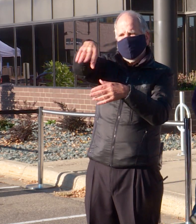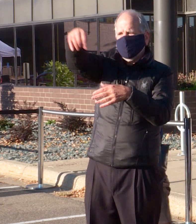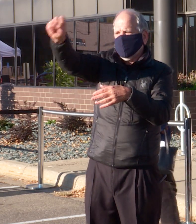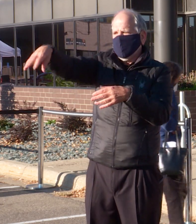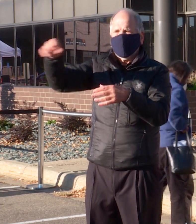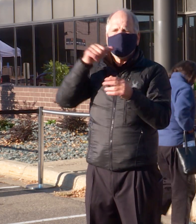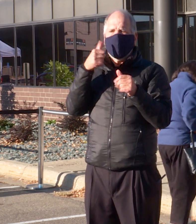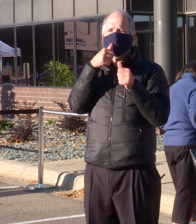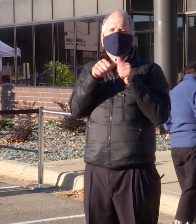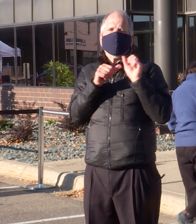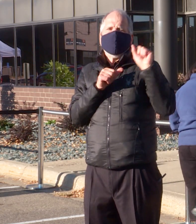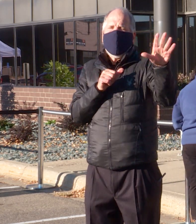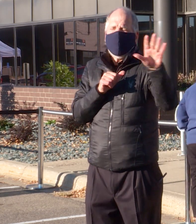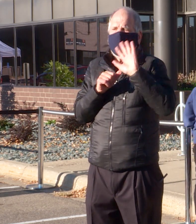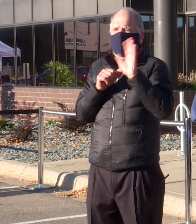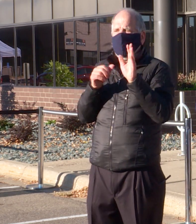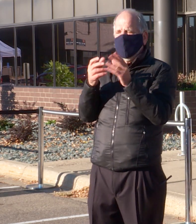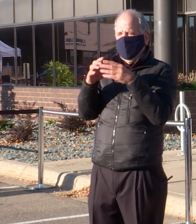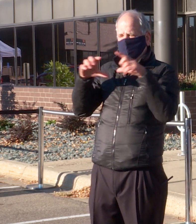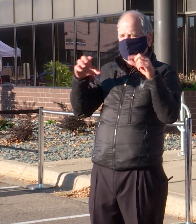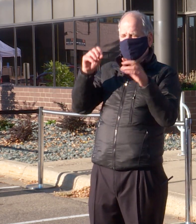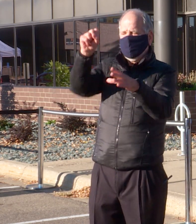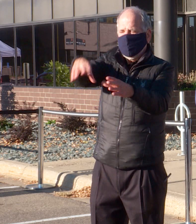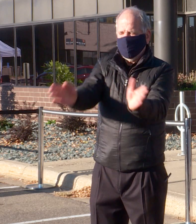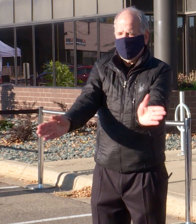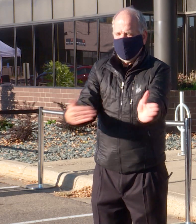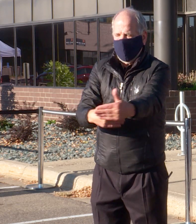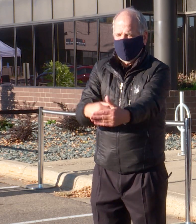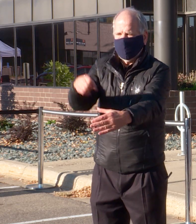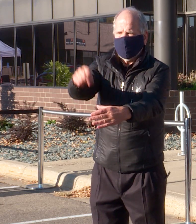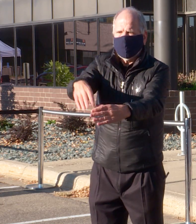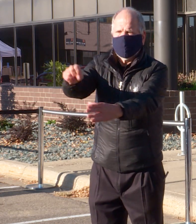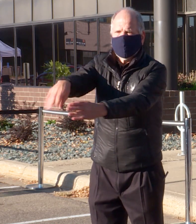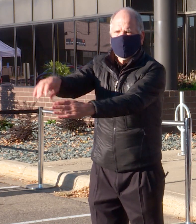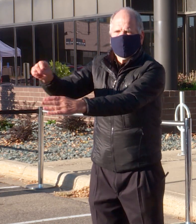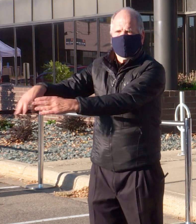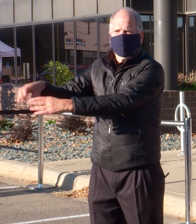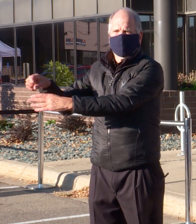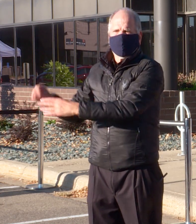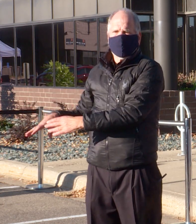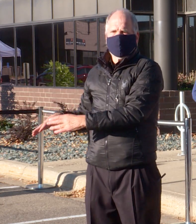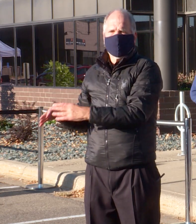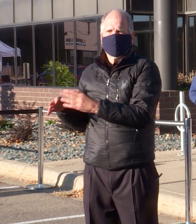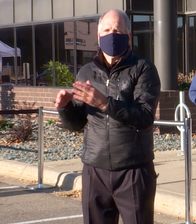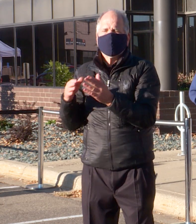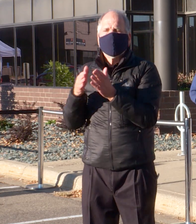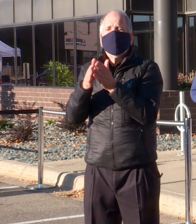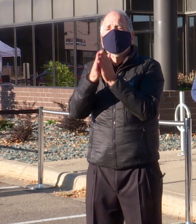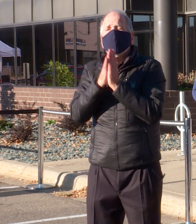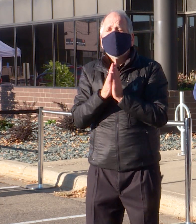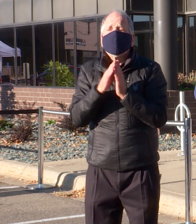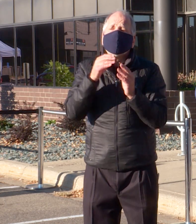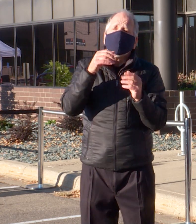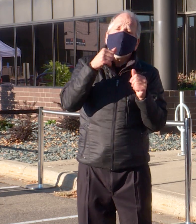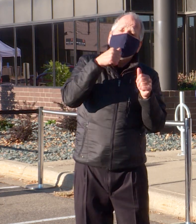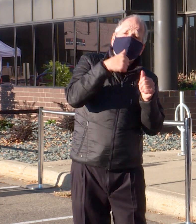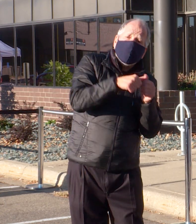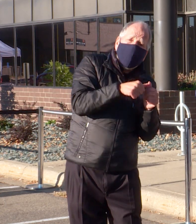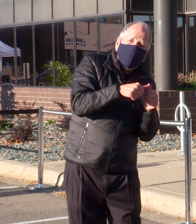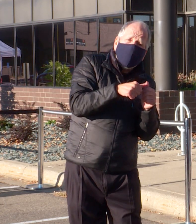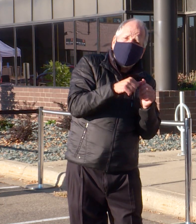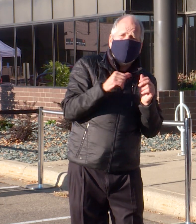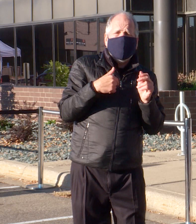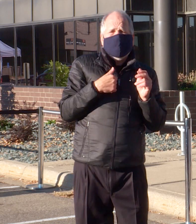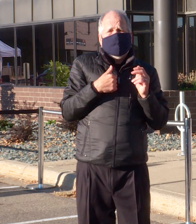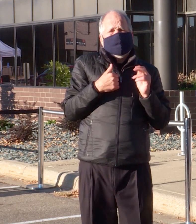If you choose to vote in person, for whatever reason, if you need additional assistance, or